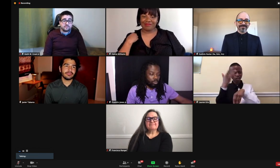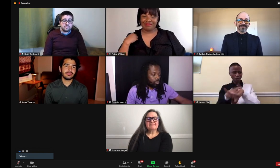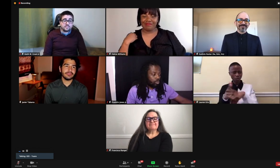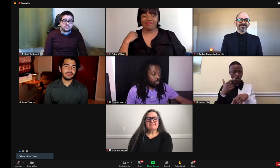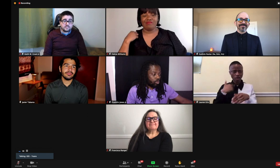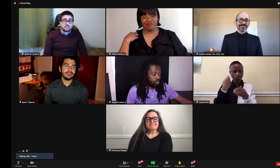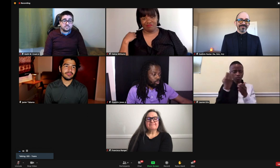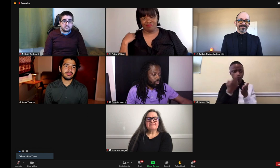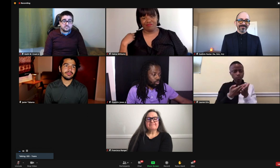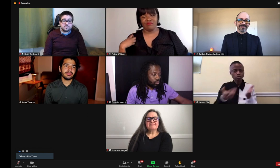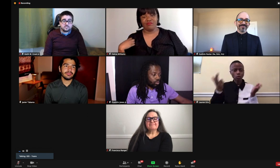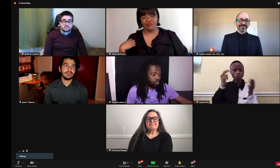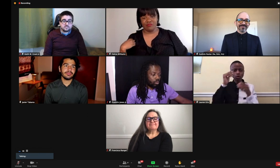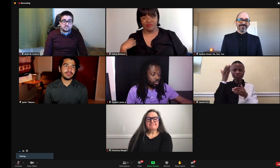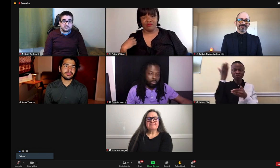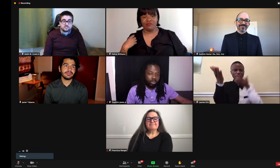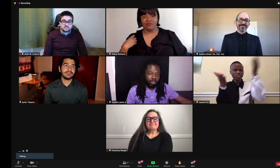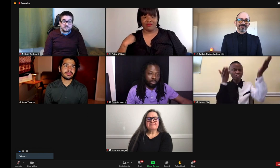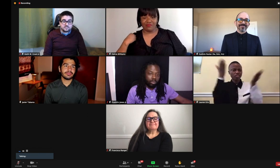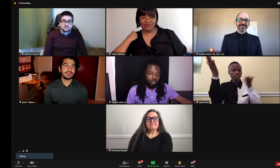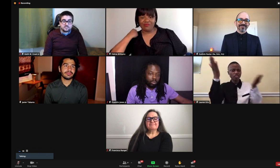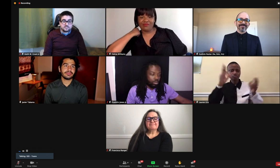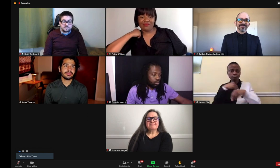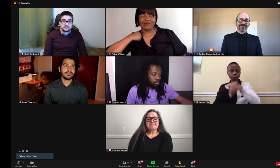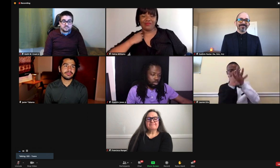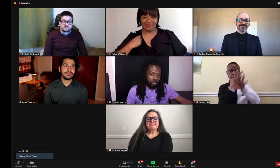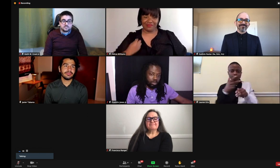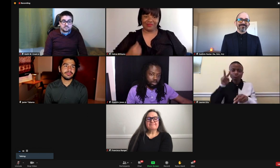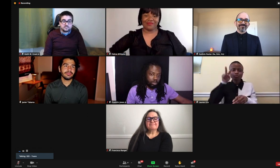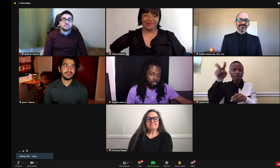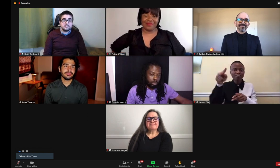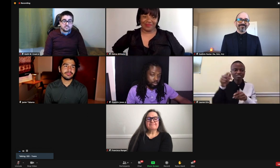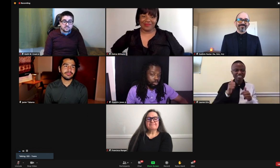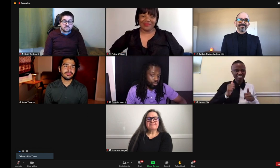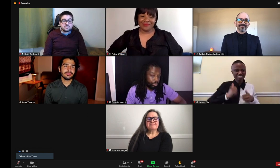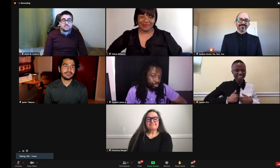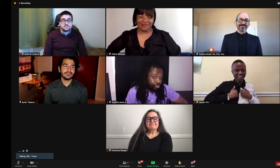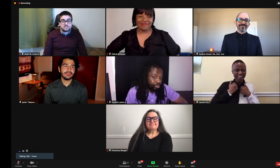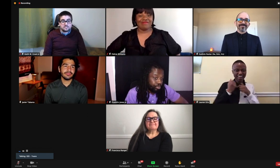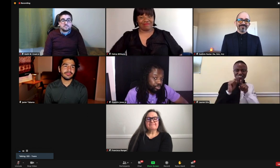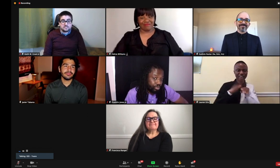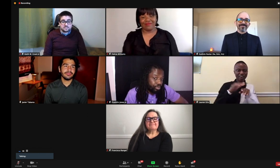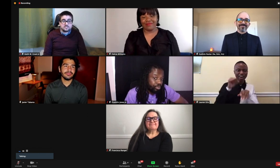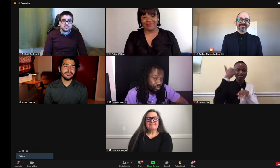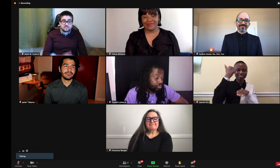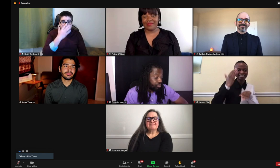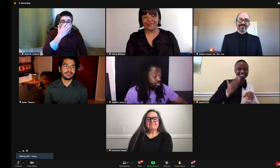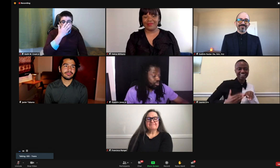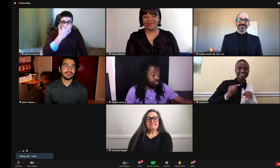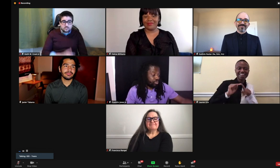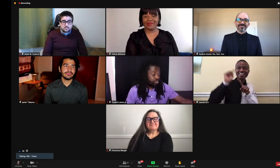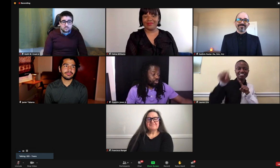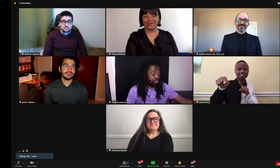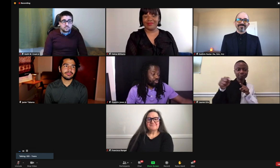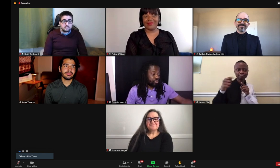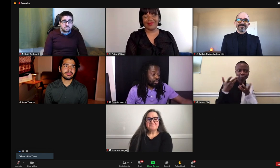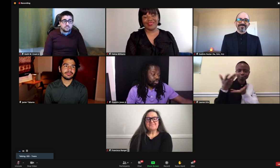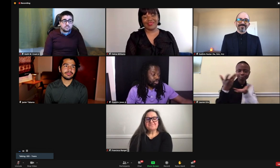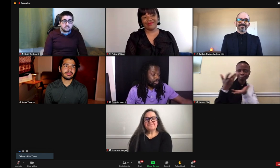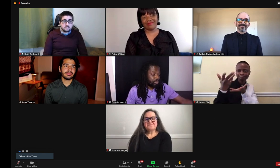about the access we have to technology nowadays. There's so many resources available. You can watch someone, you know, live, even though